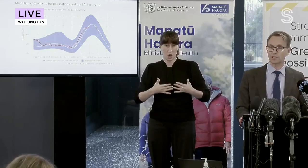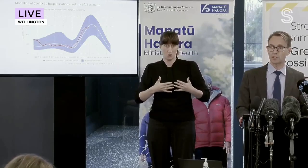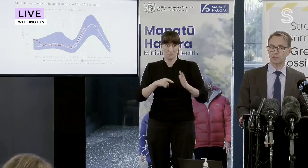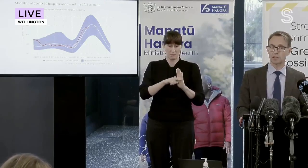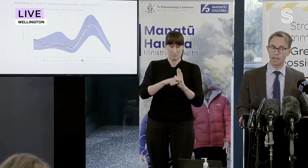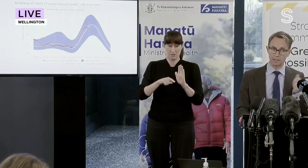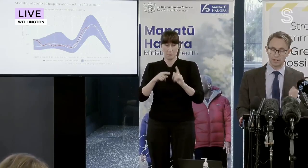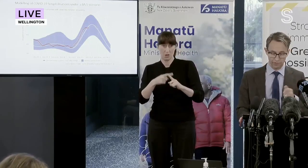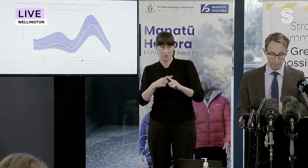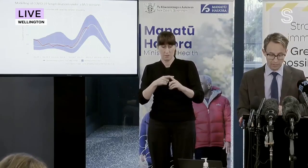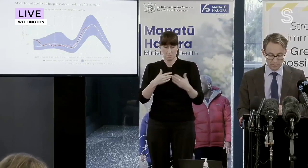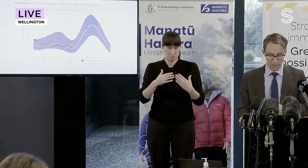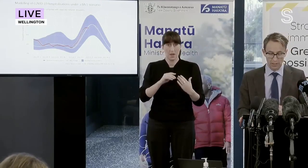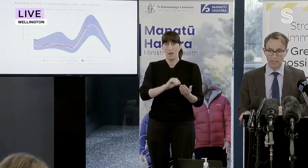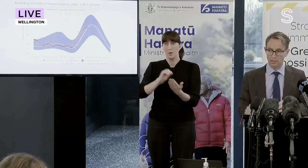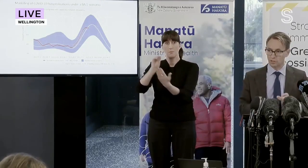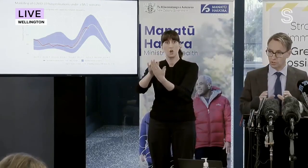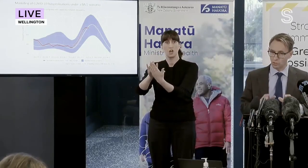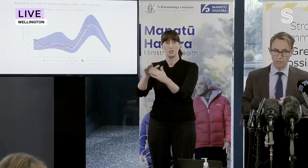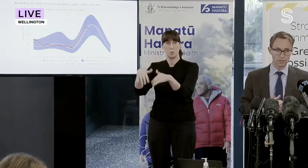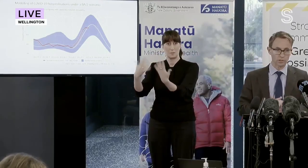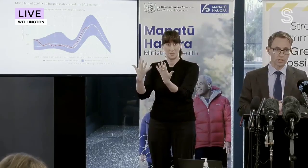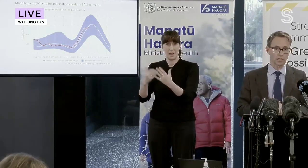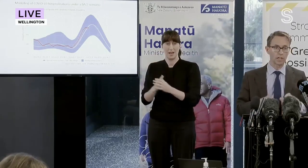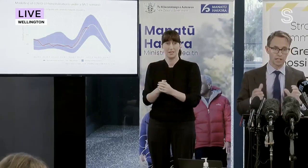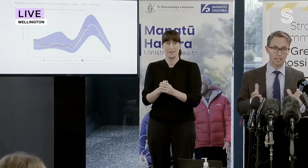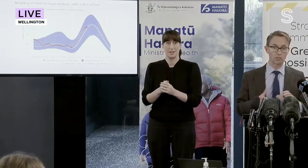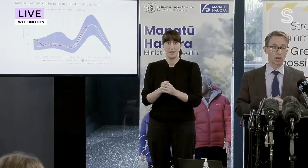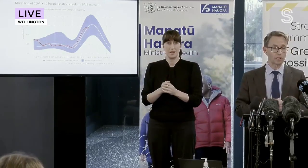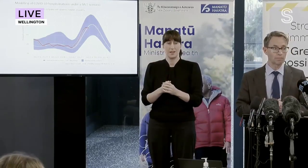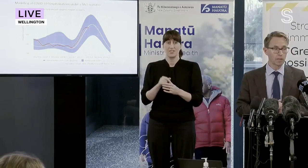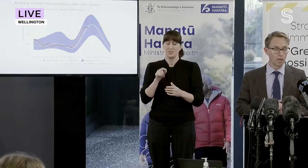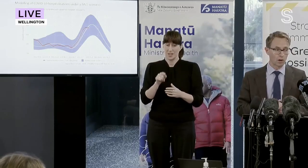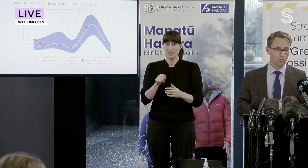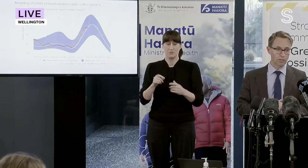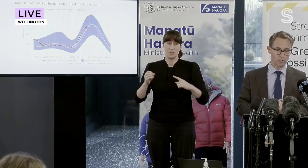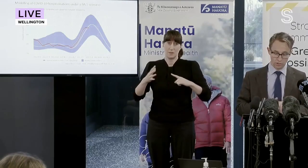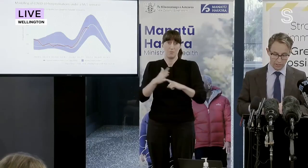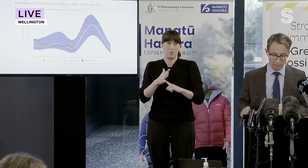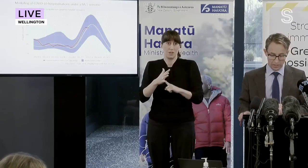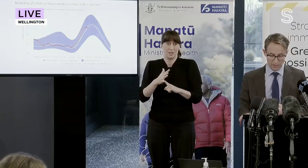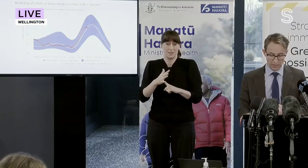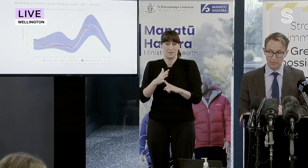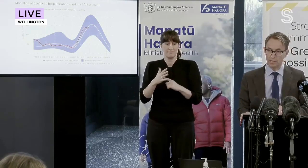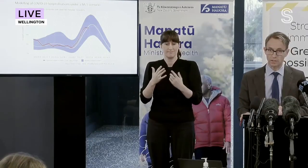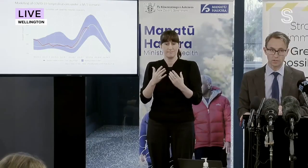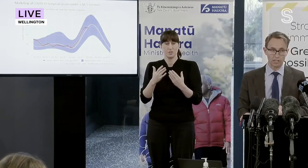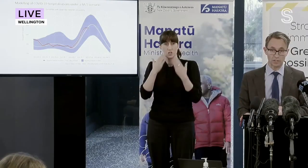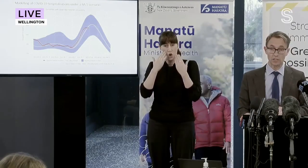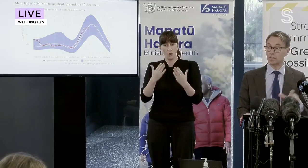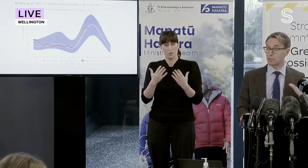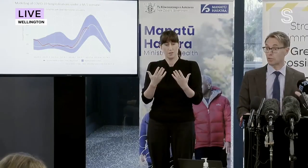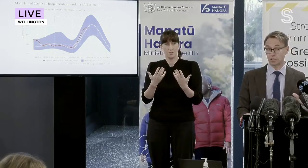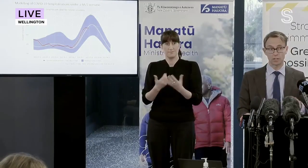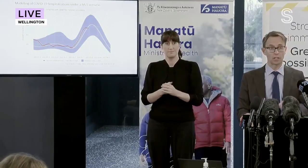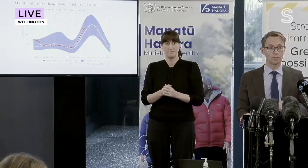isolating and their family members are. This is almost certainly a key driver of this turnaround we are seeing. And it's great